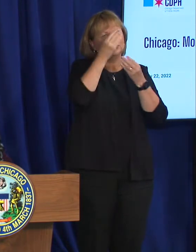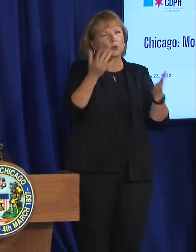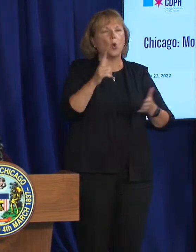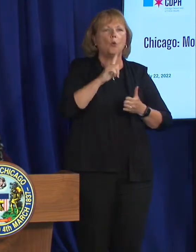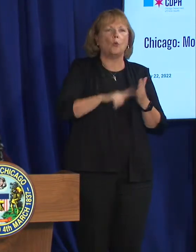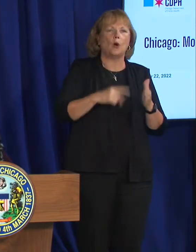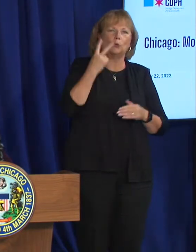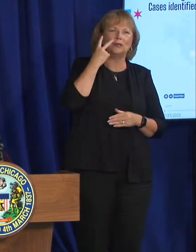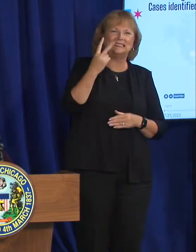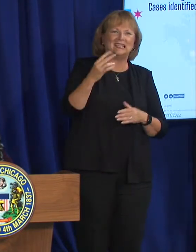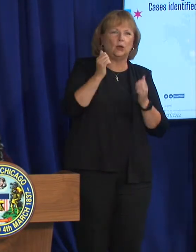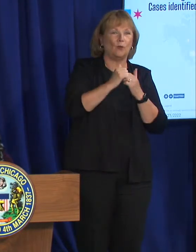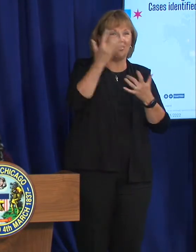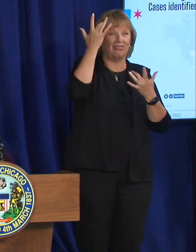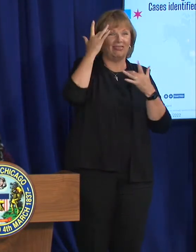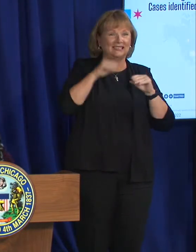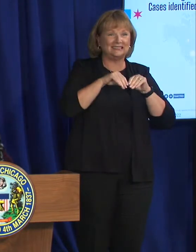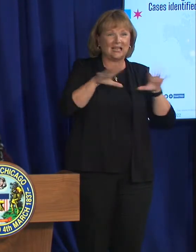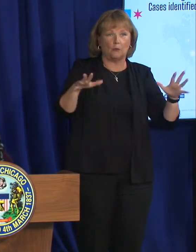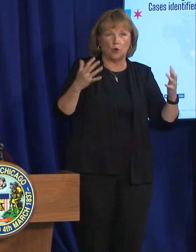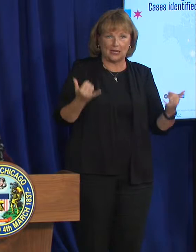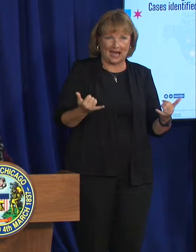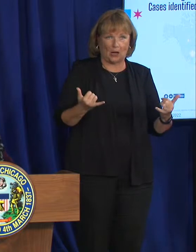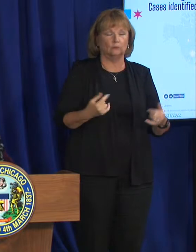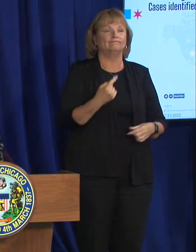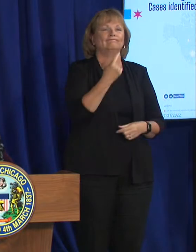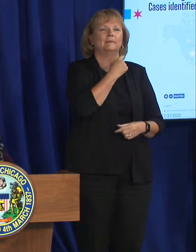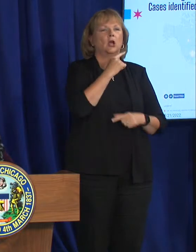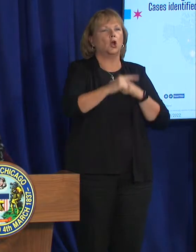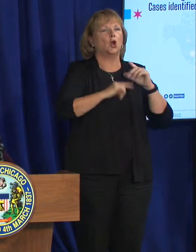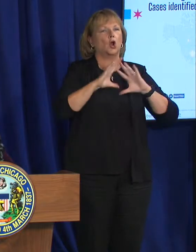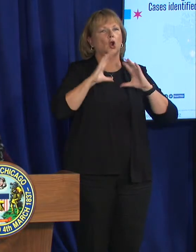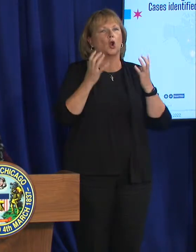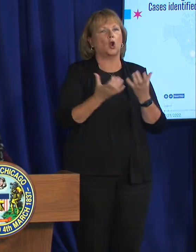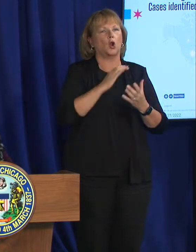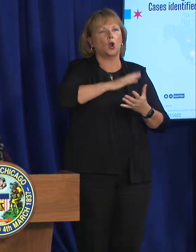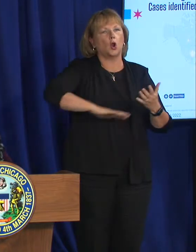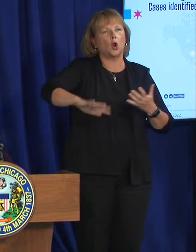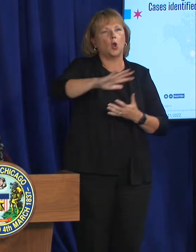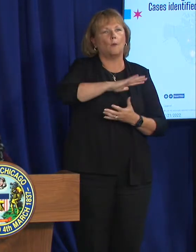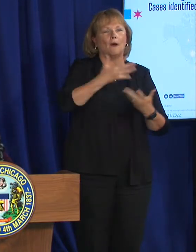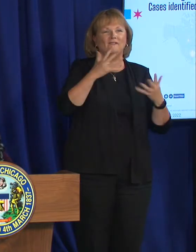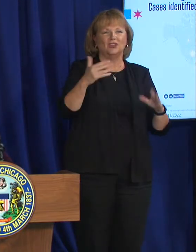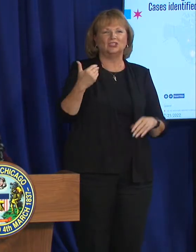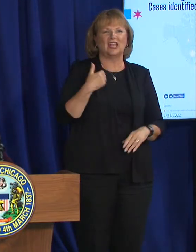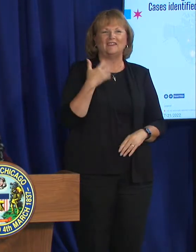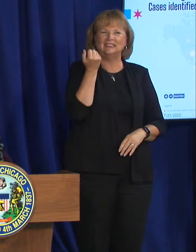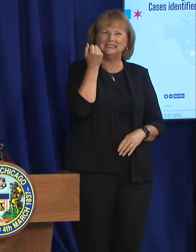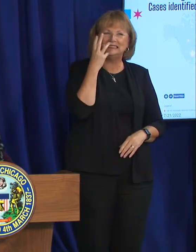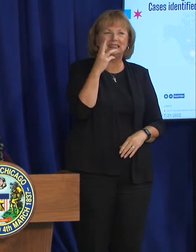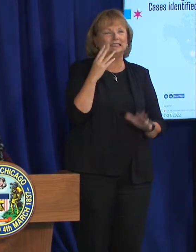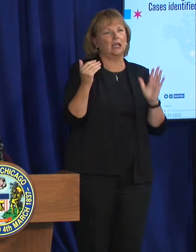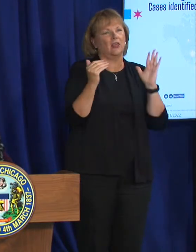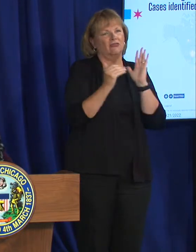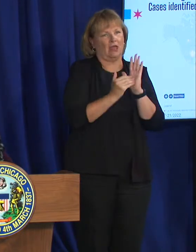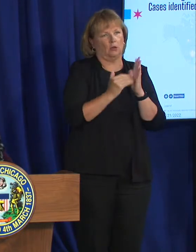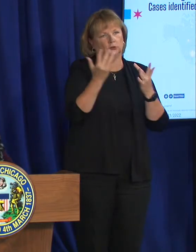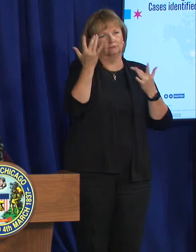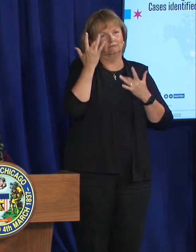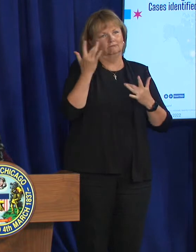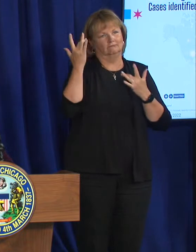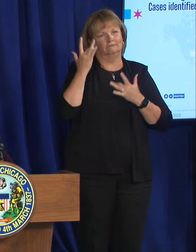in this outbreak? This is a global outbreak. We've had almost 16,000 cases